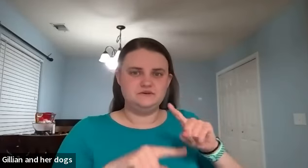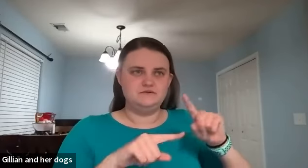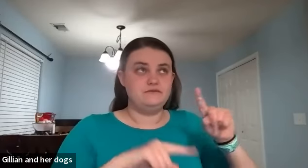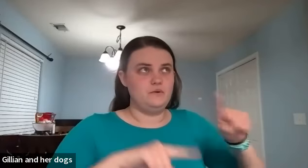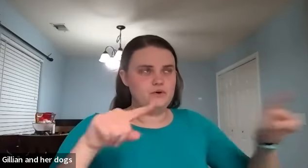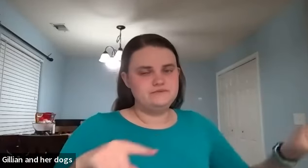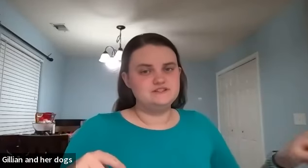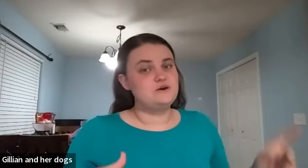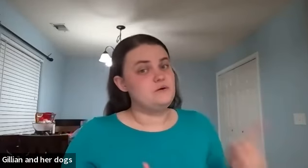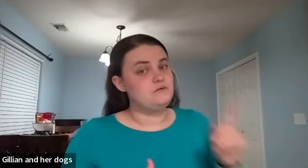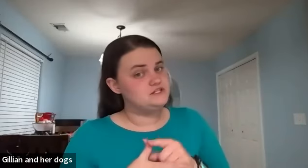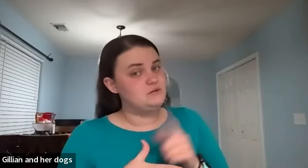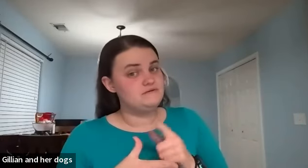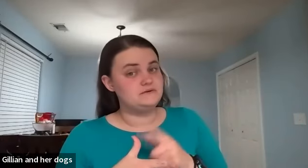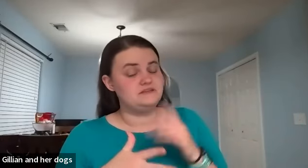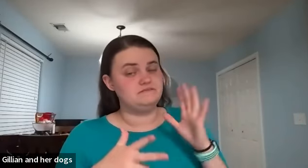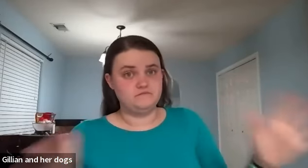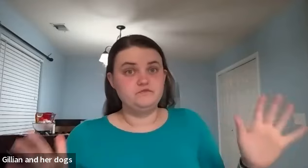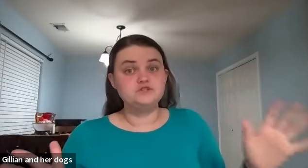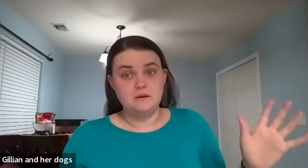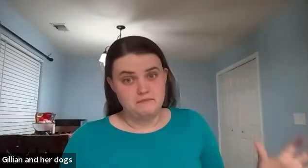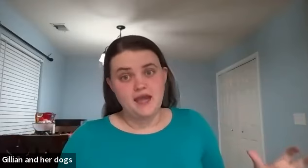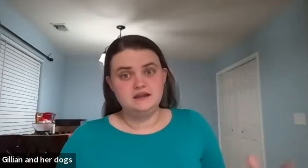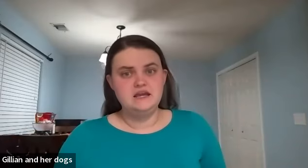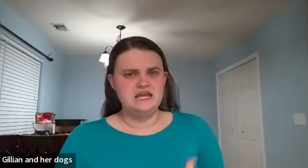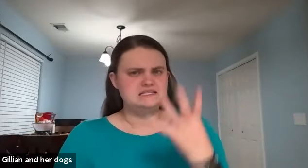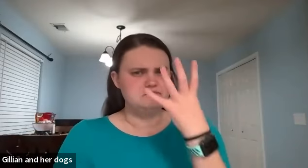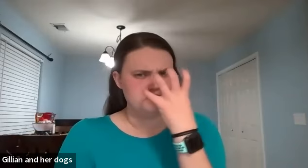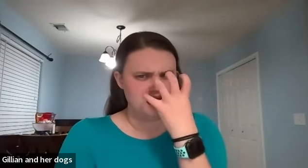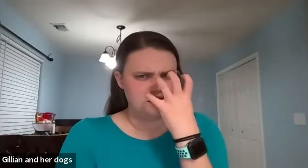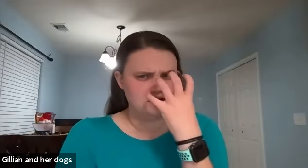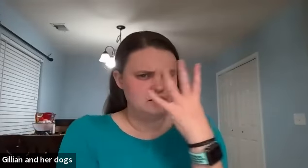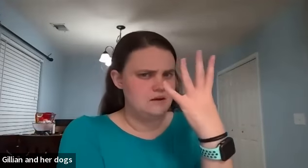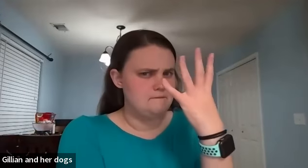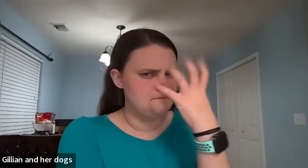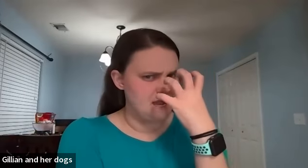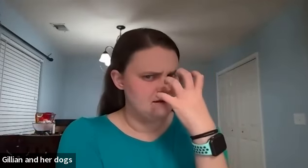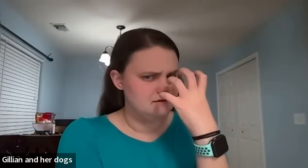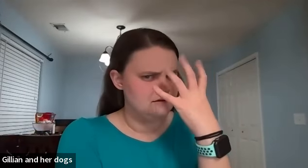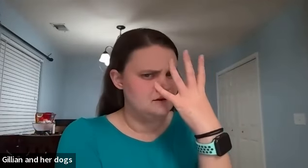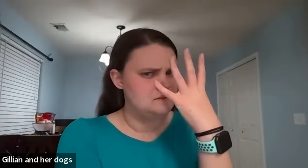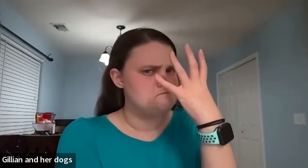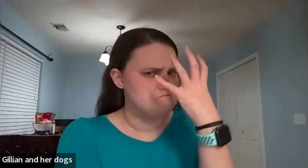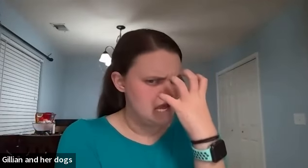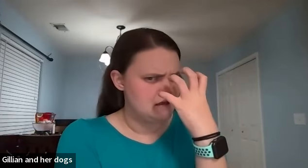different forms so the original one for the first one mad is mad mad mad